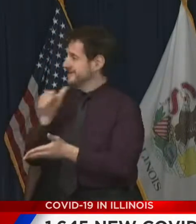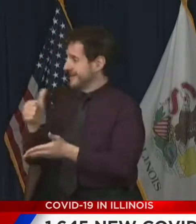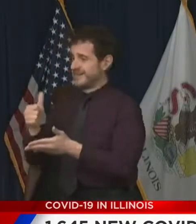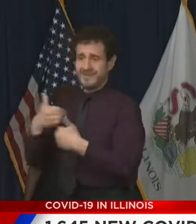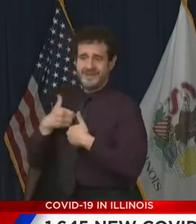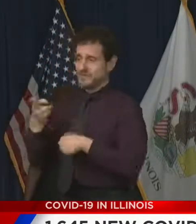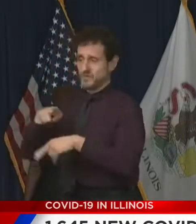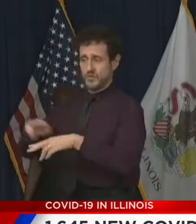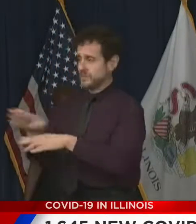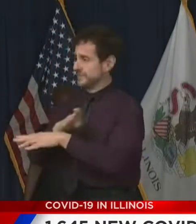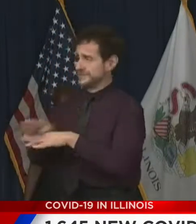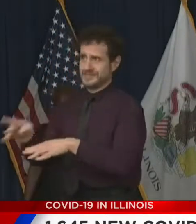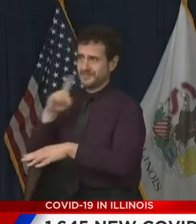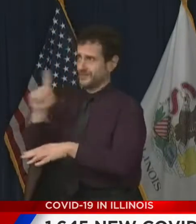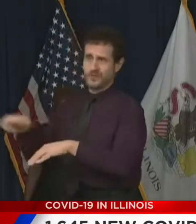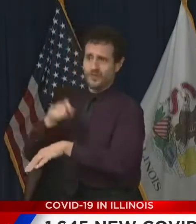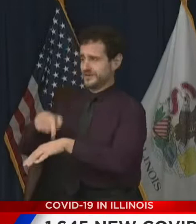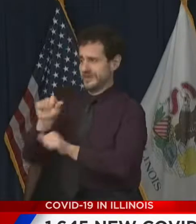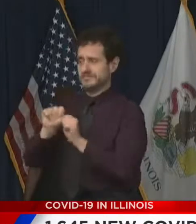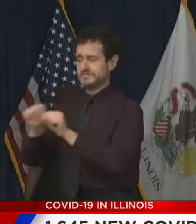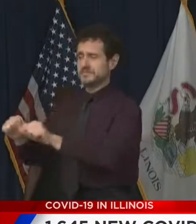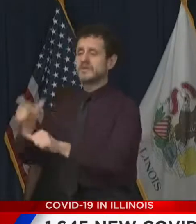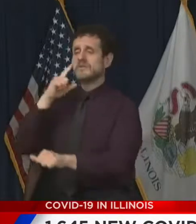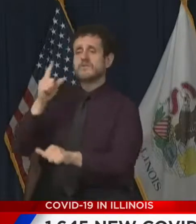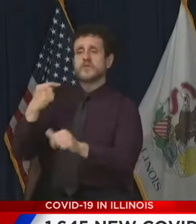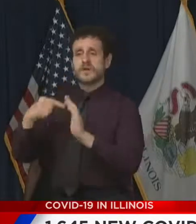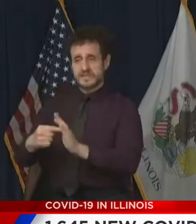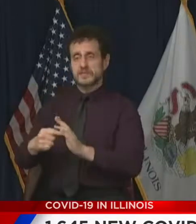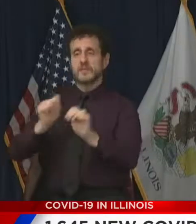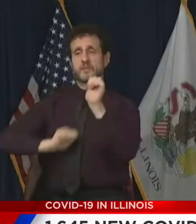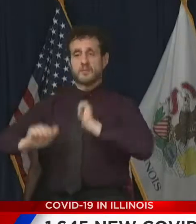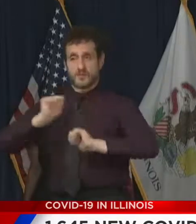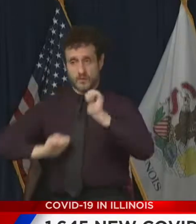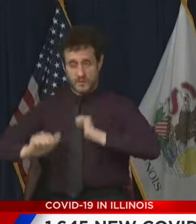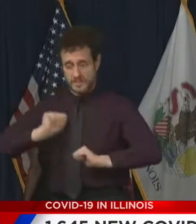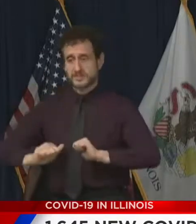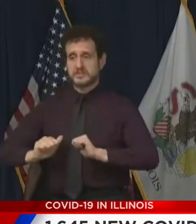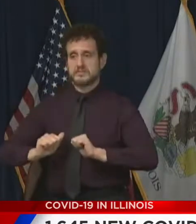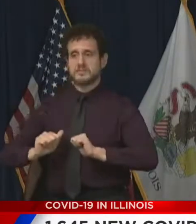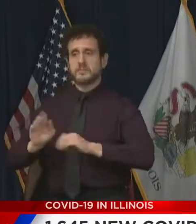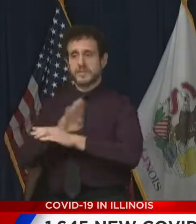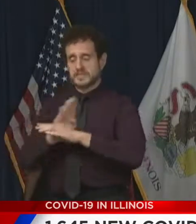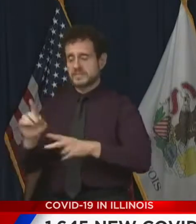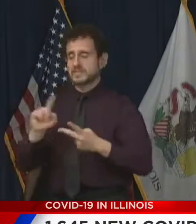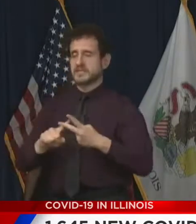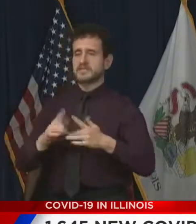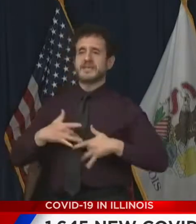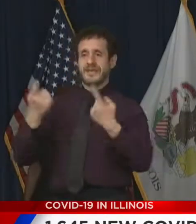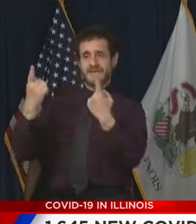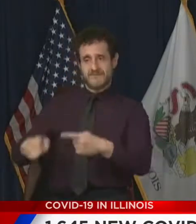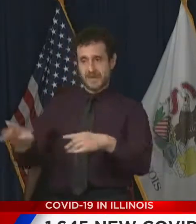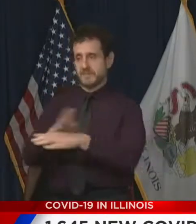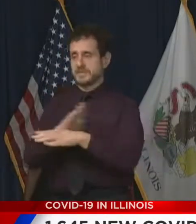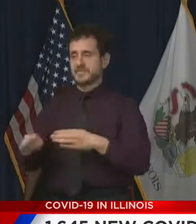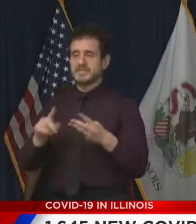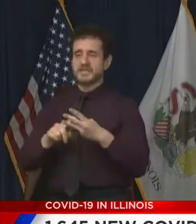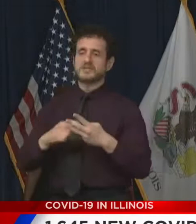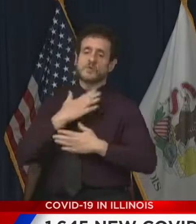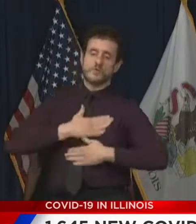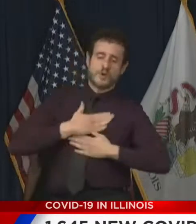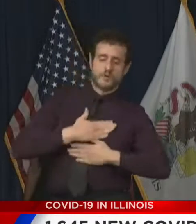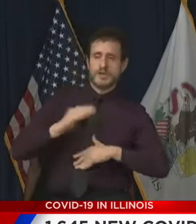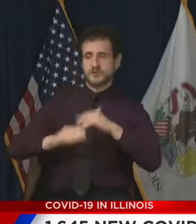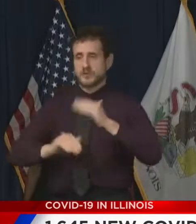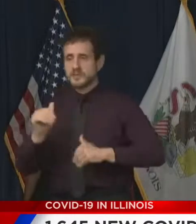for many months, such as performing arts and live music venues, event spaces, indoor recreational facilities, movie theaters,